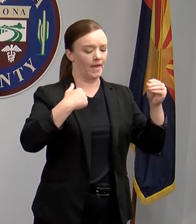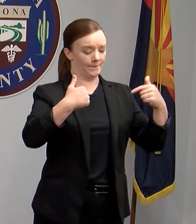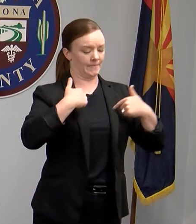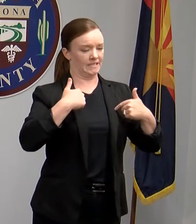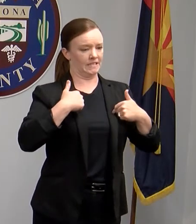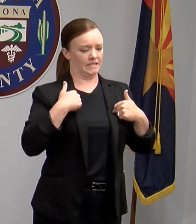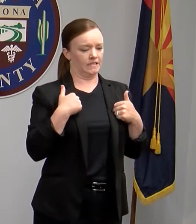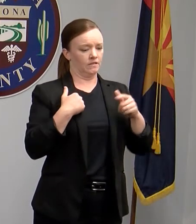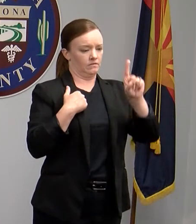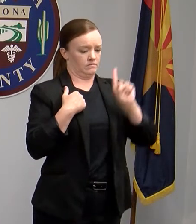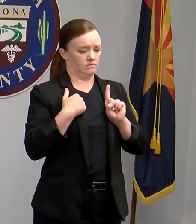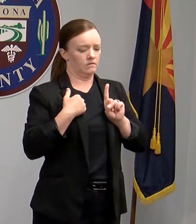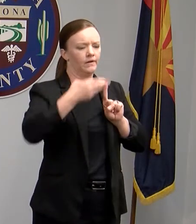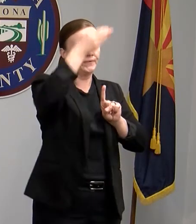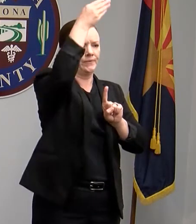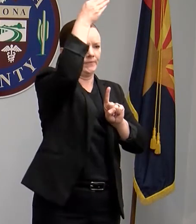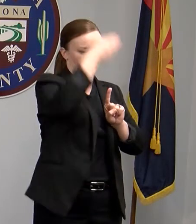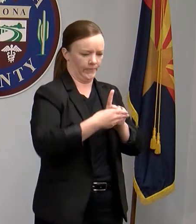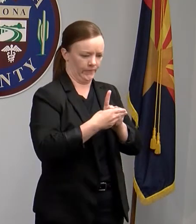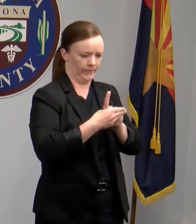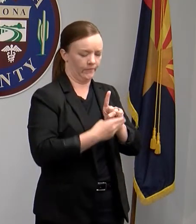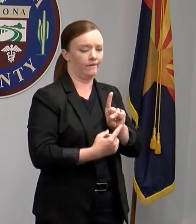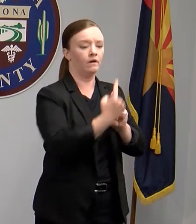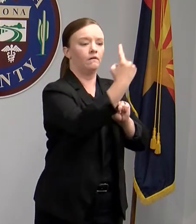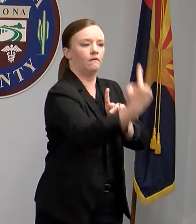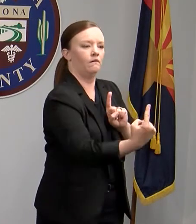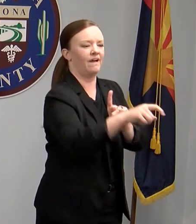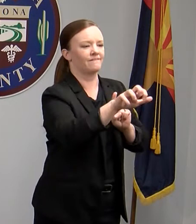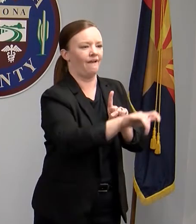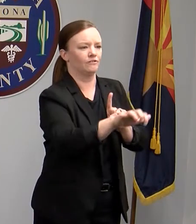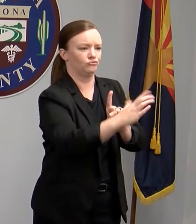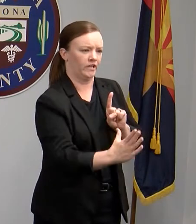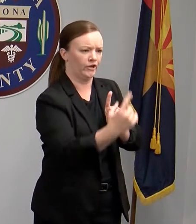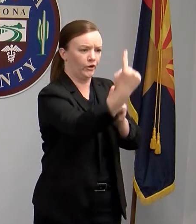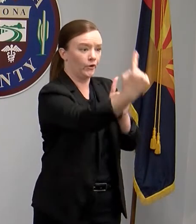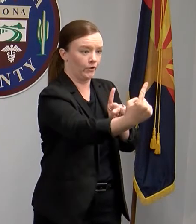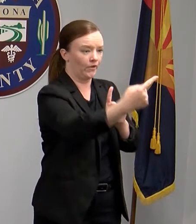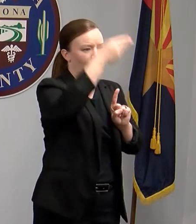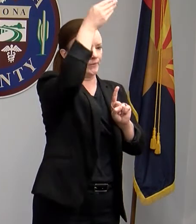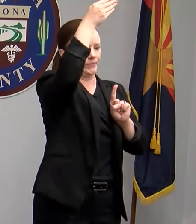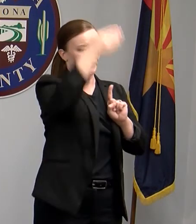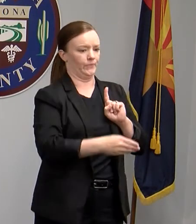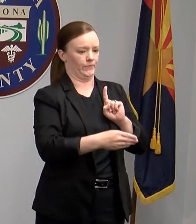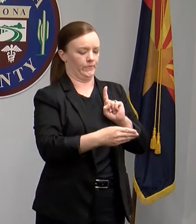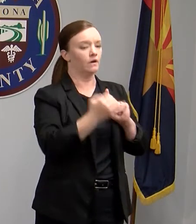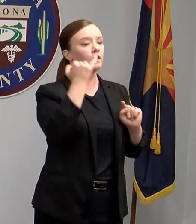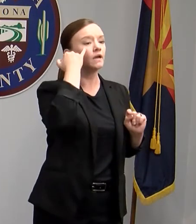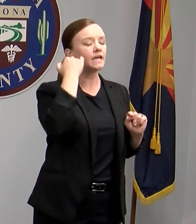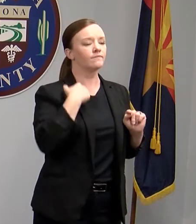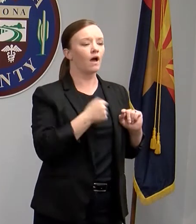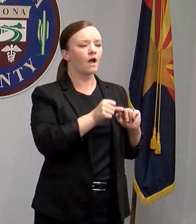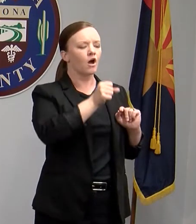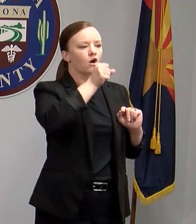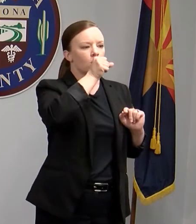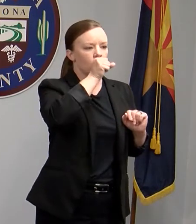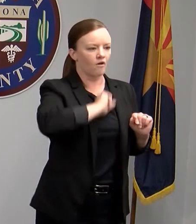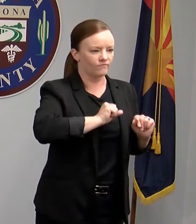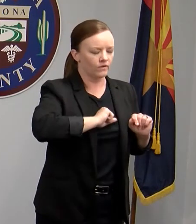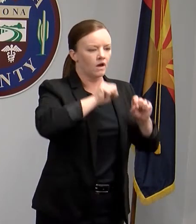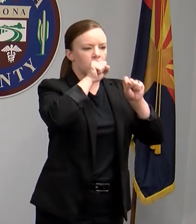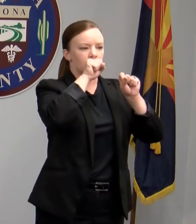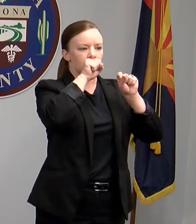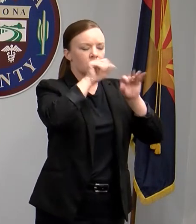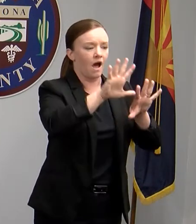you and the other person so that it will catch any droplets that come out of one person's mouth. If you cannot